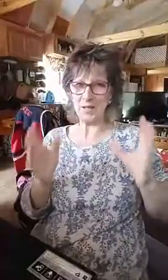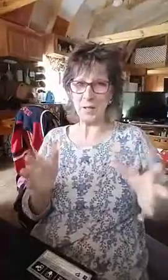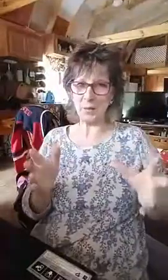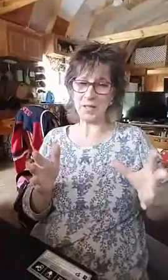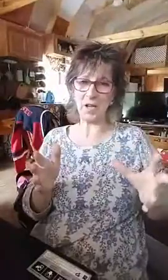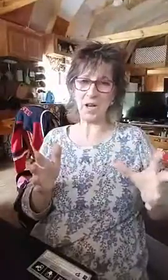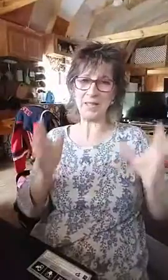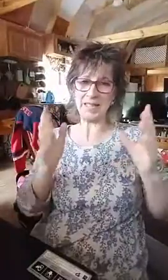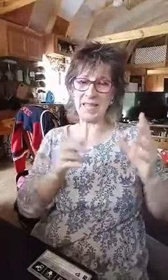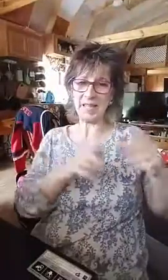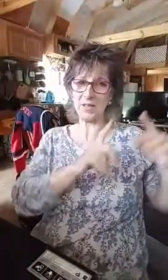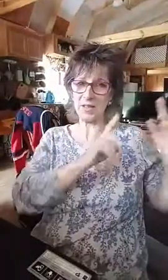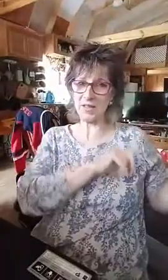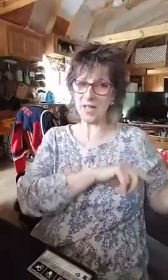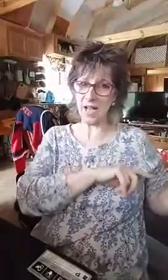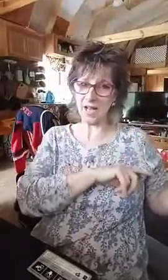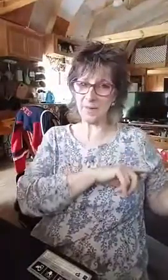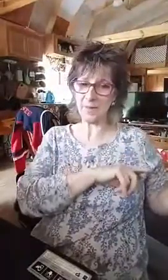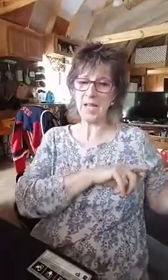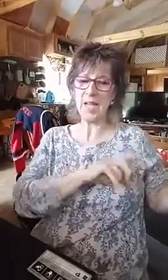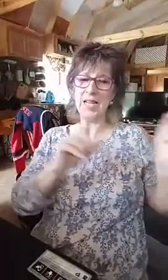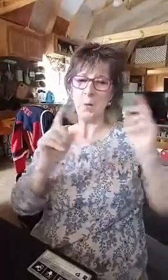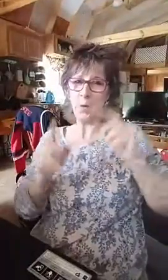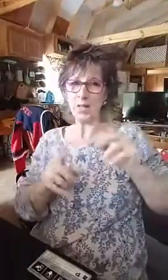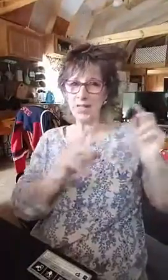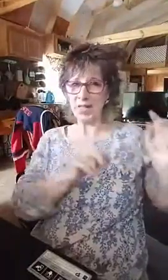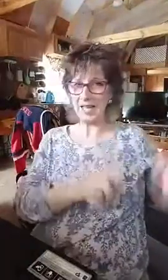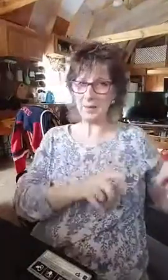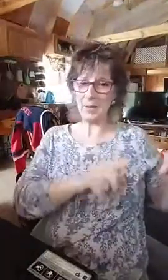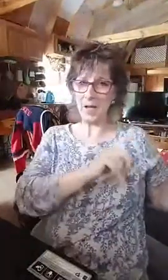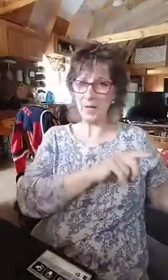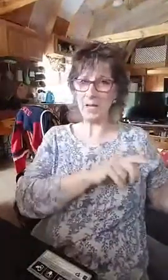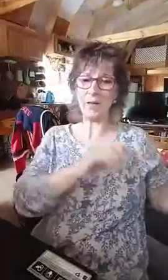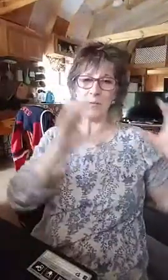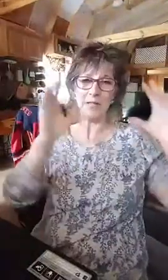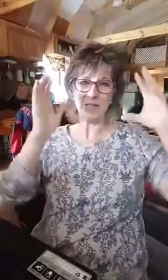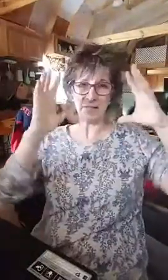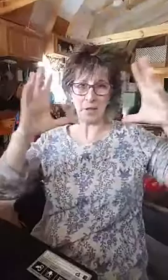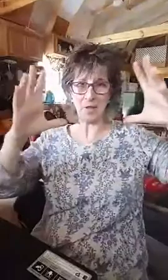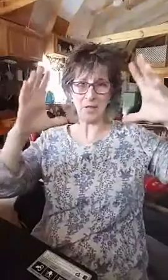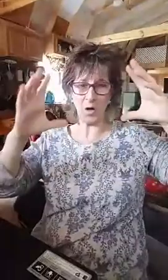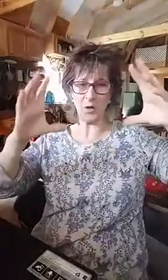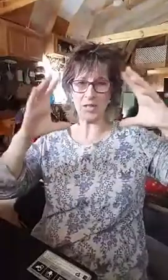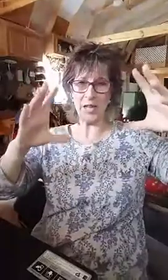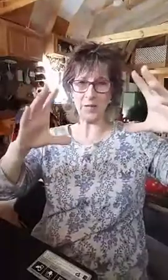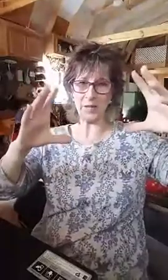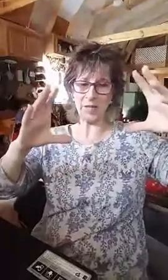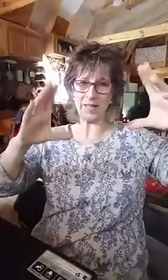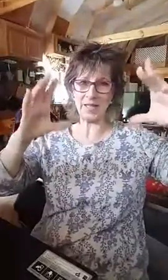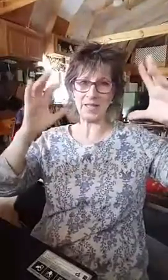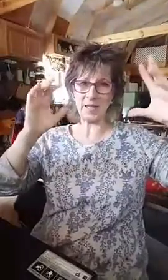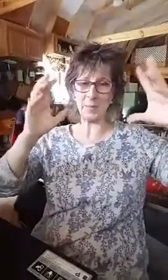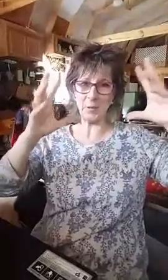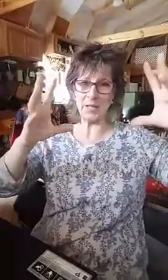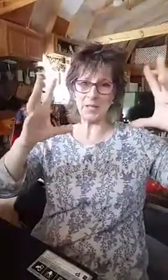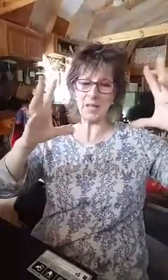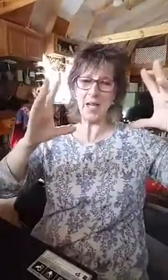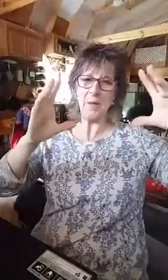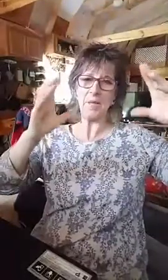the new one. It's called seeing angels in the sky, working the kingdom of heaven. And the reason it's pictures of the hosts in heaven, God said, keep doing this because